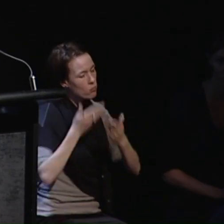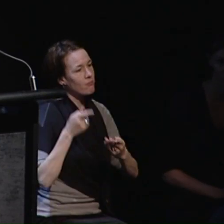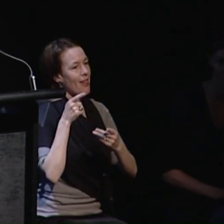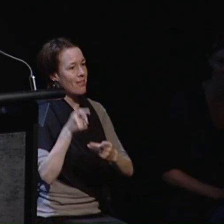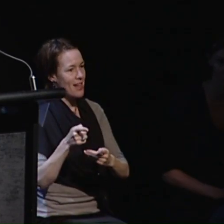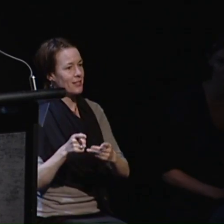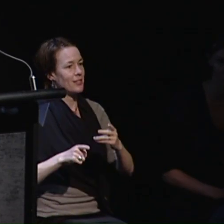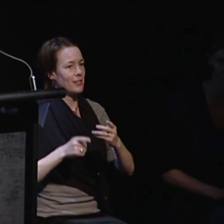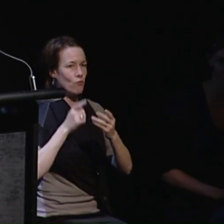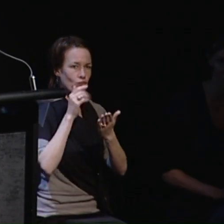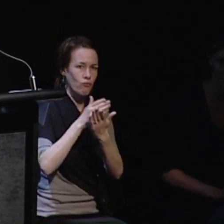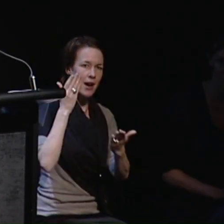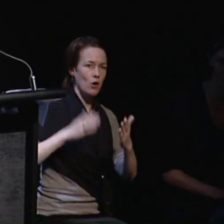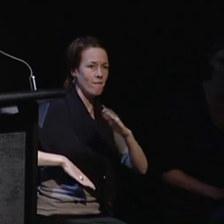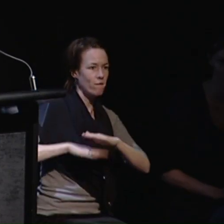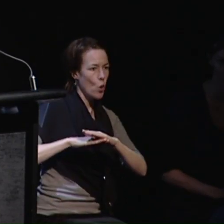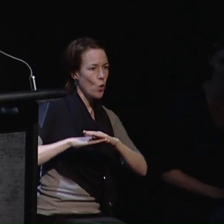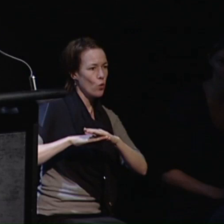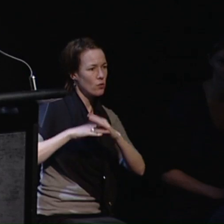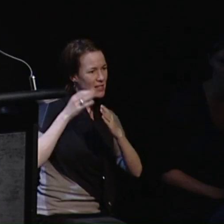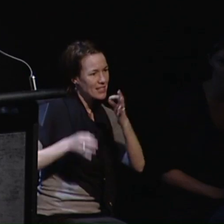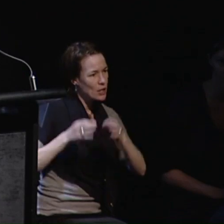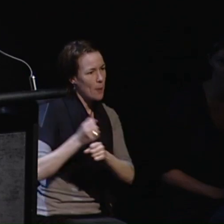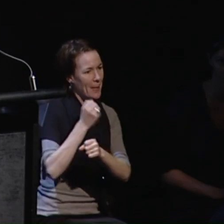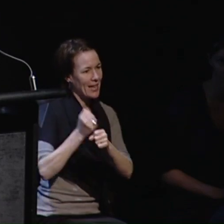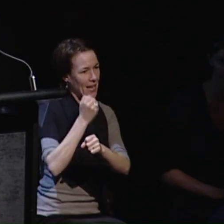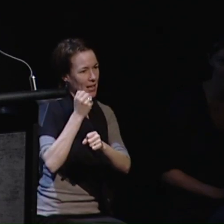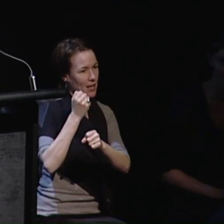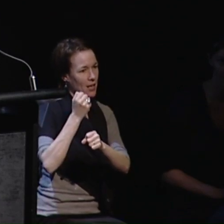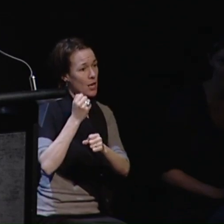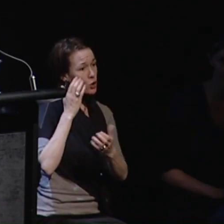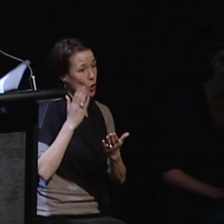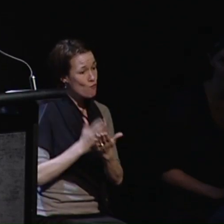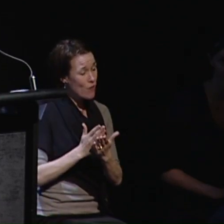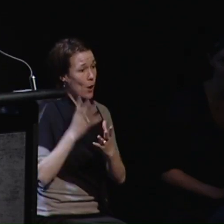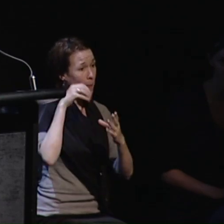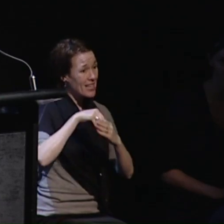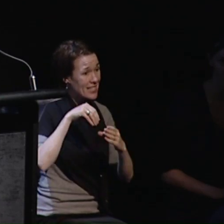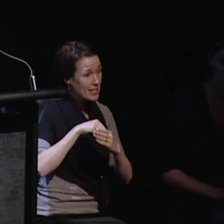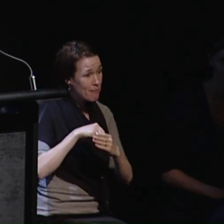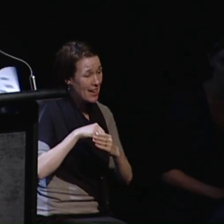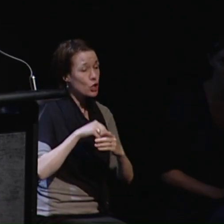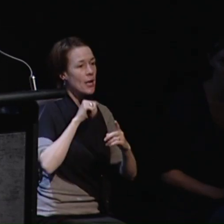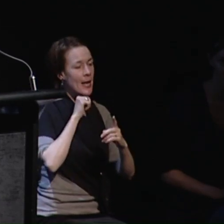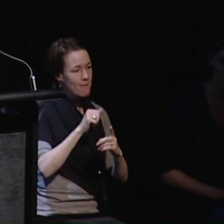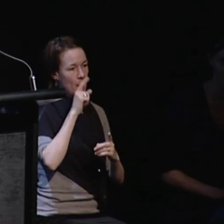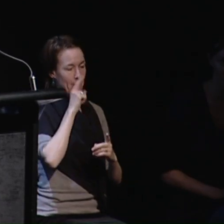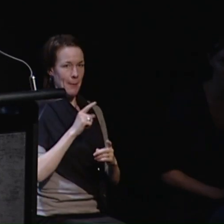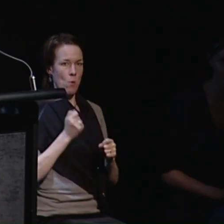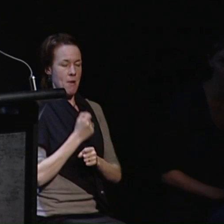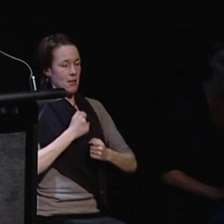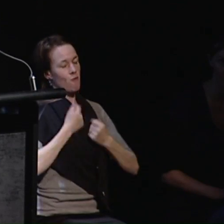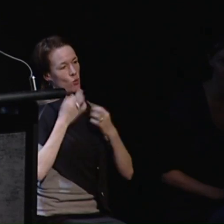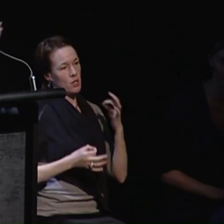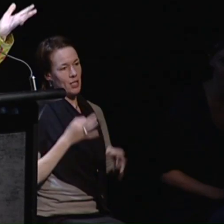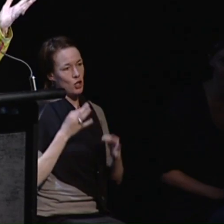participation of the convention full participation can only occur where and if people are involved in decision